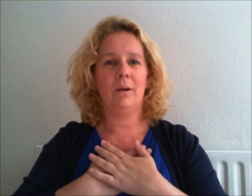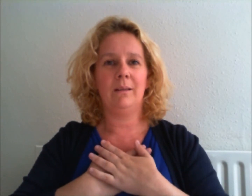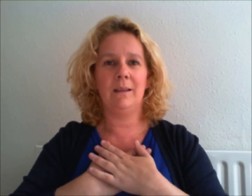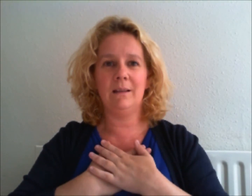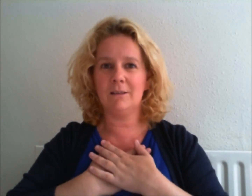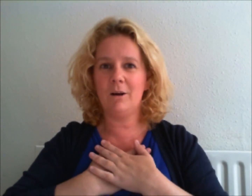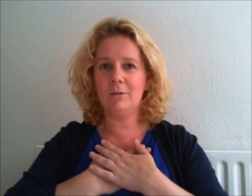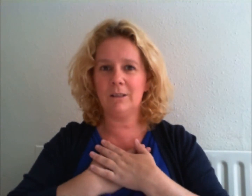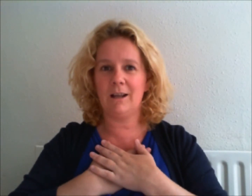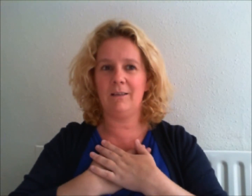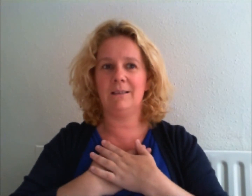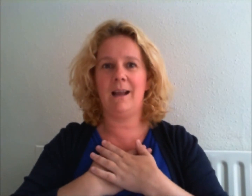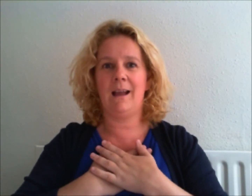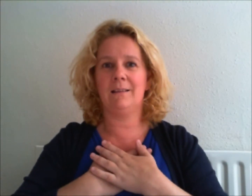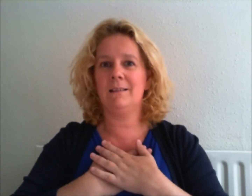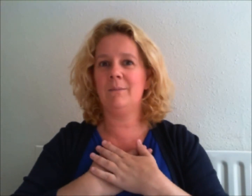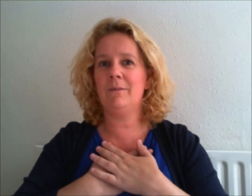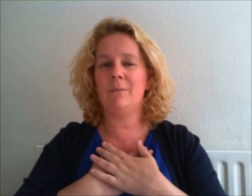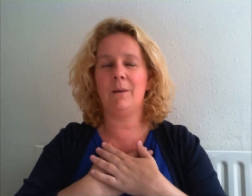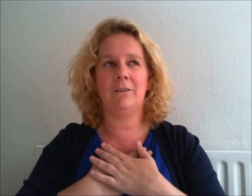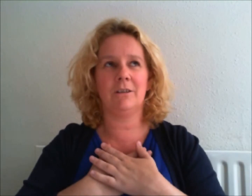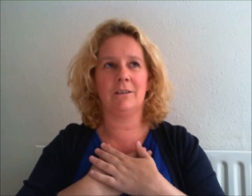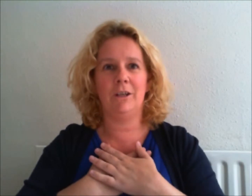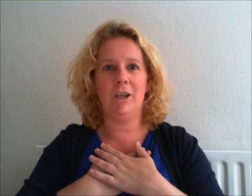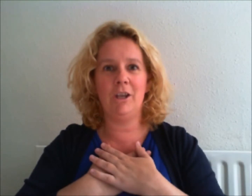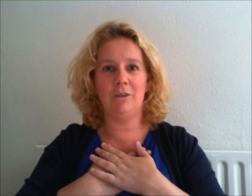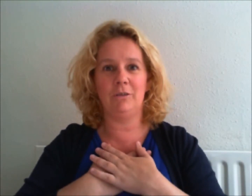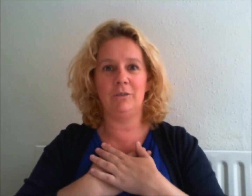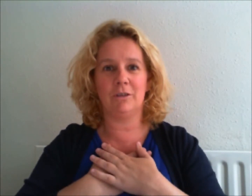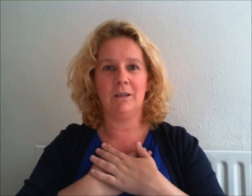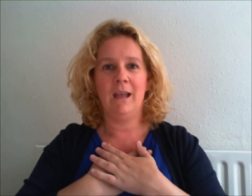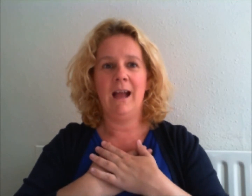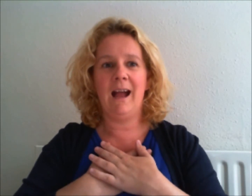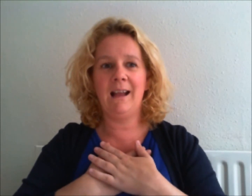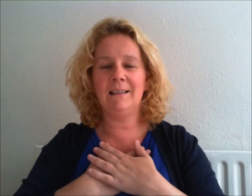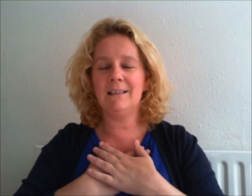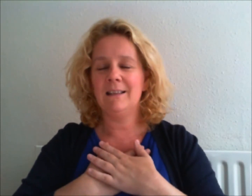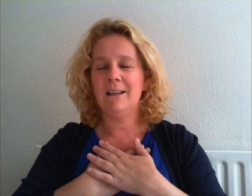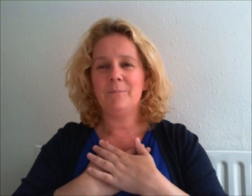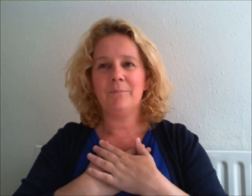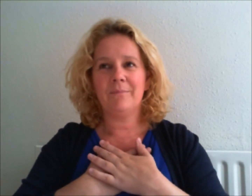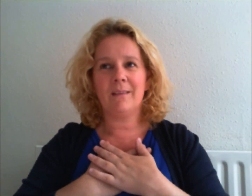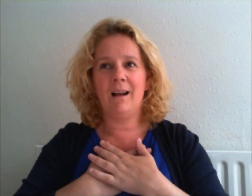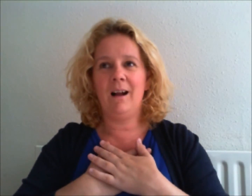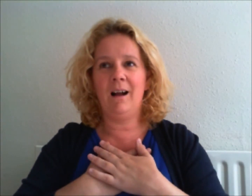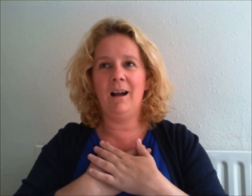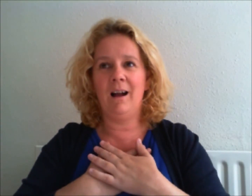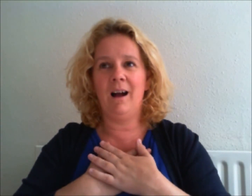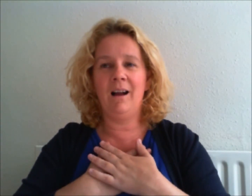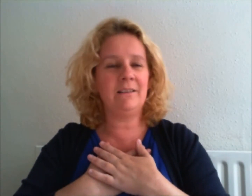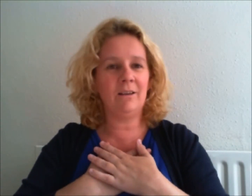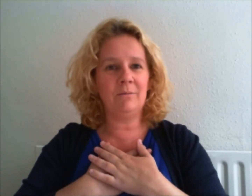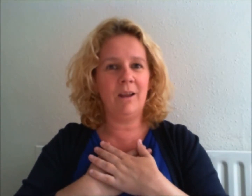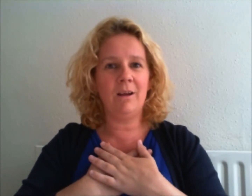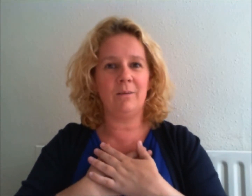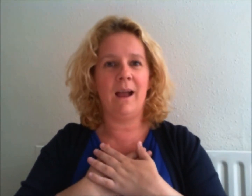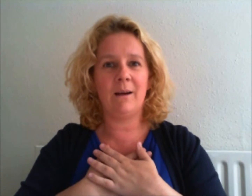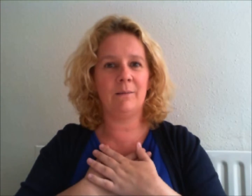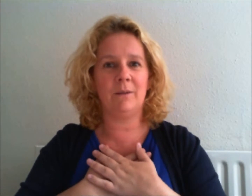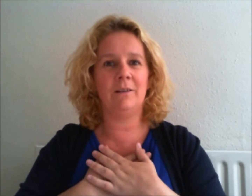These goals that I set, some of them are just huge and I don't know how I'm going